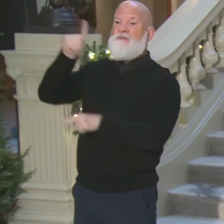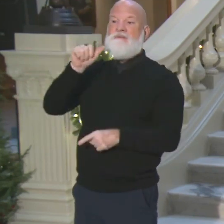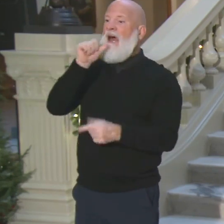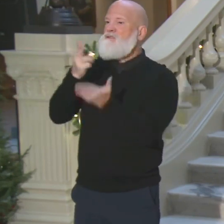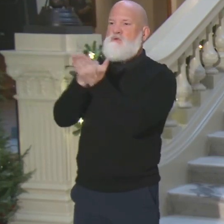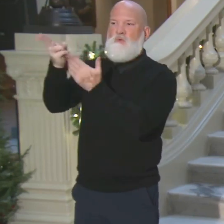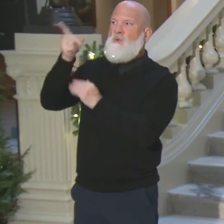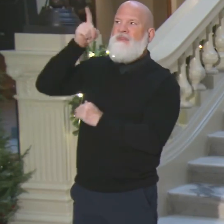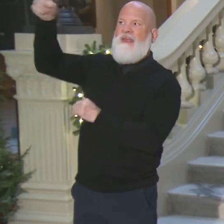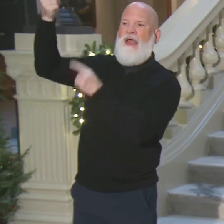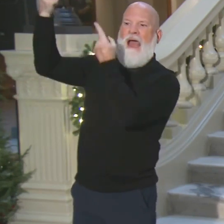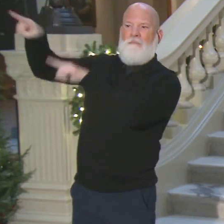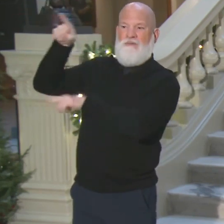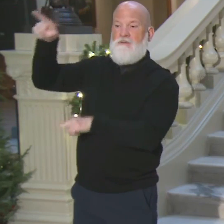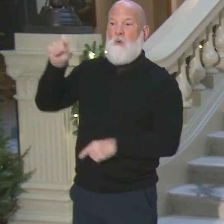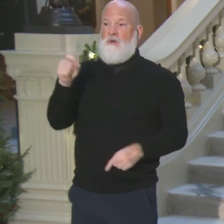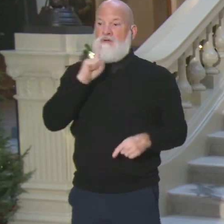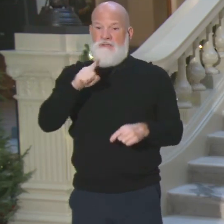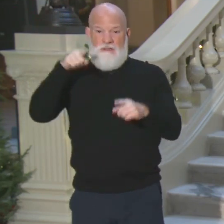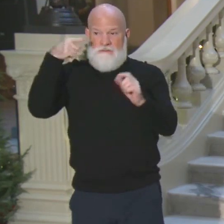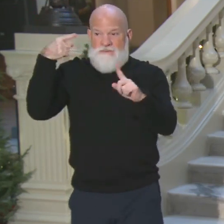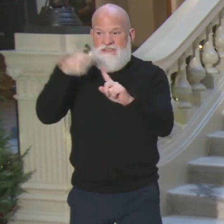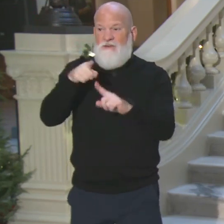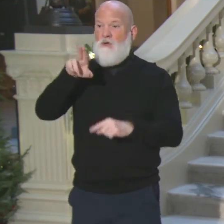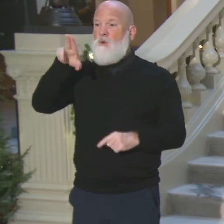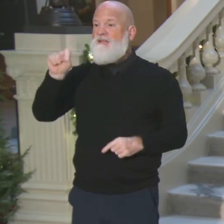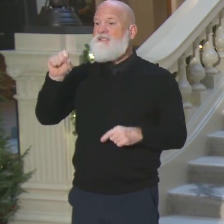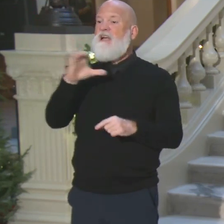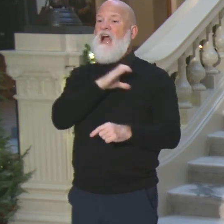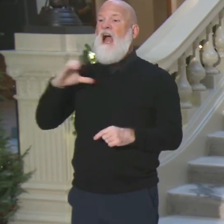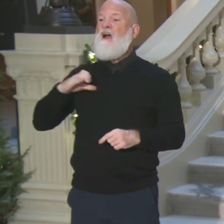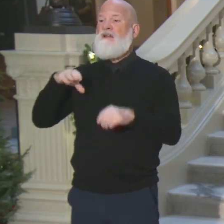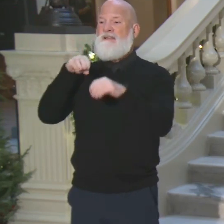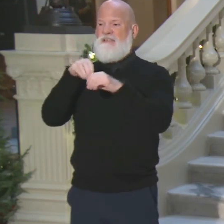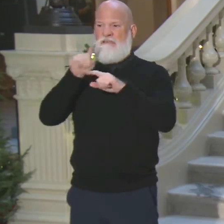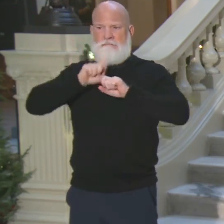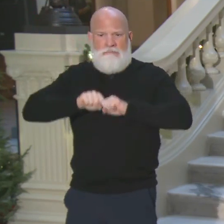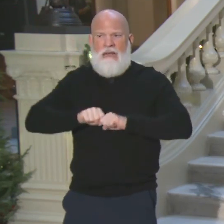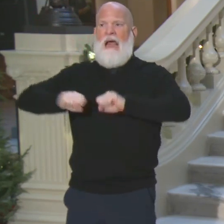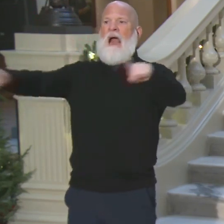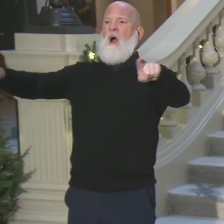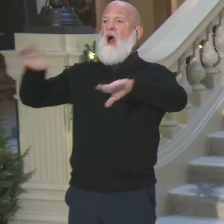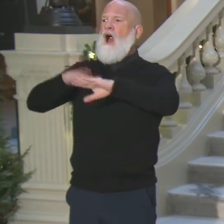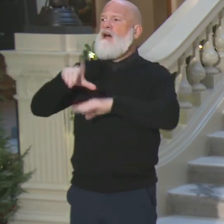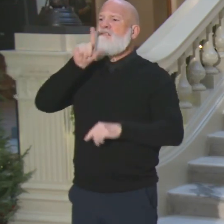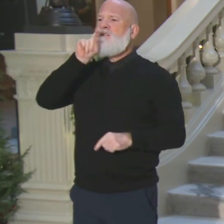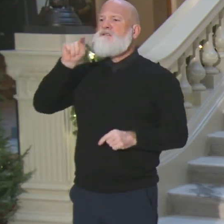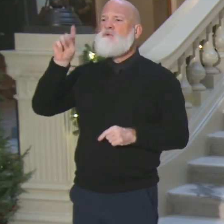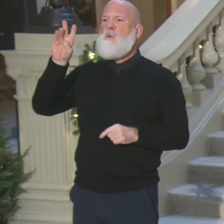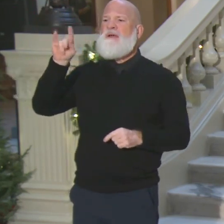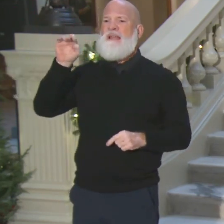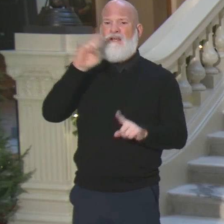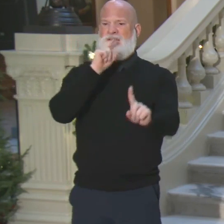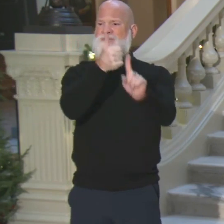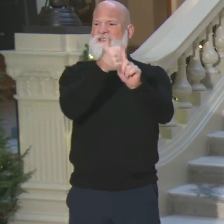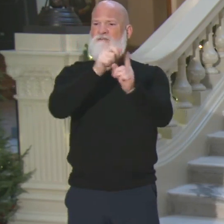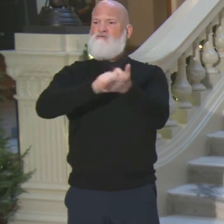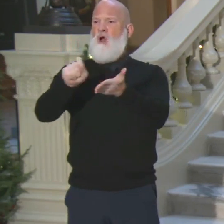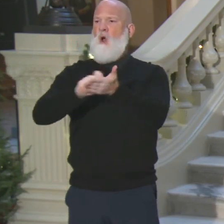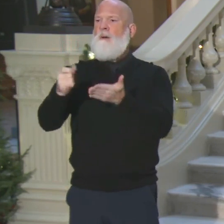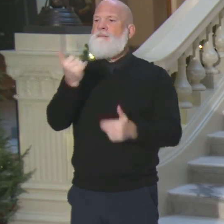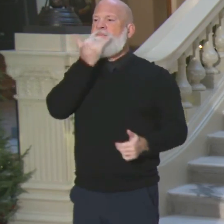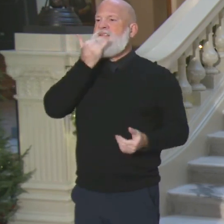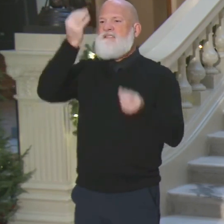United States congressman sent this disinformation out on his Twitter. He wrote it himself. Again, it's irresponsible.